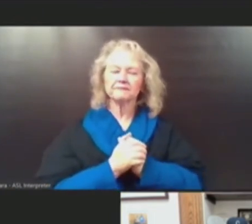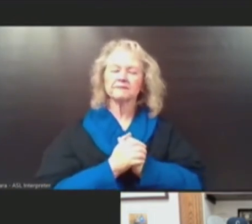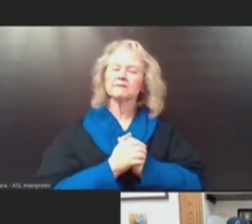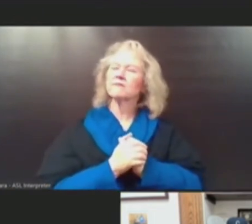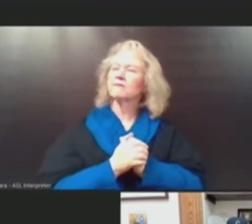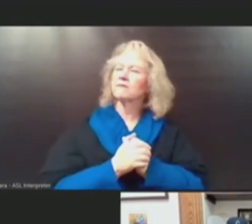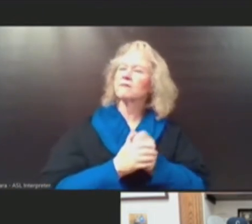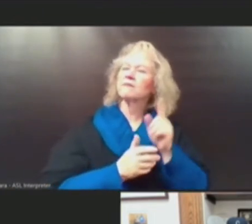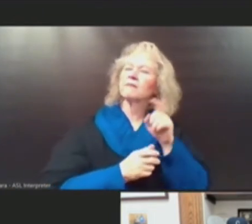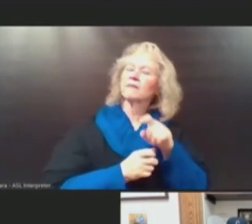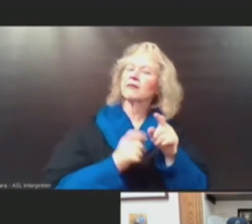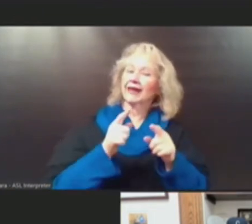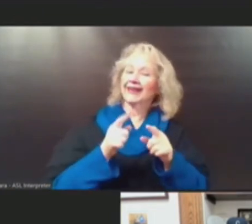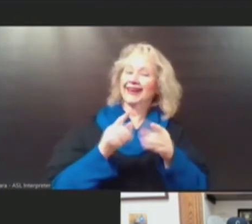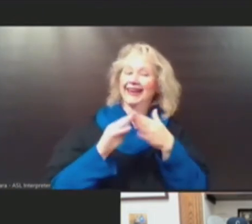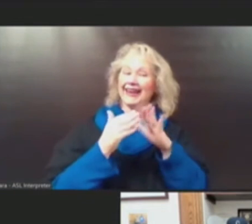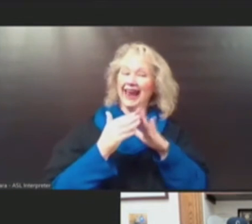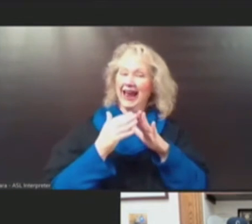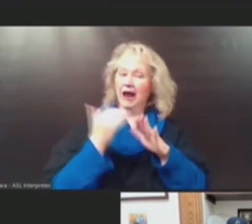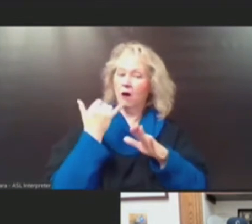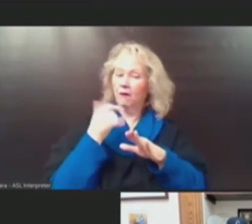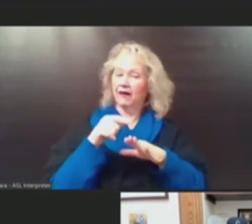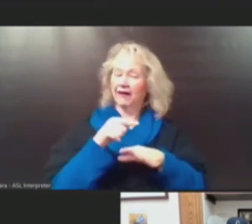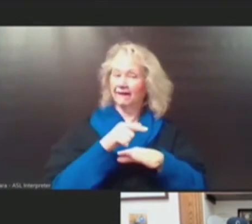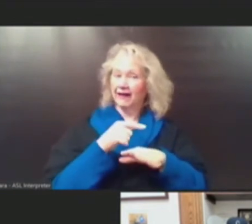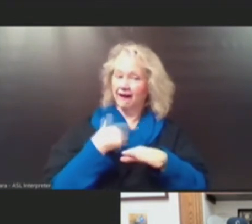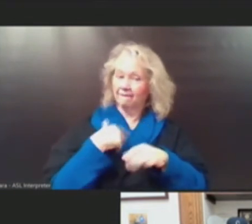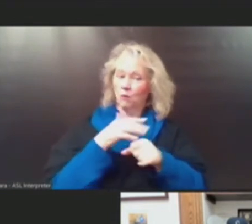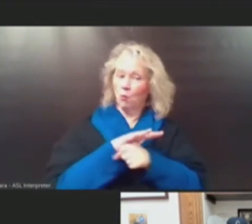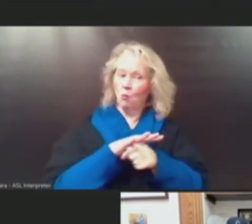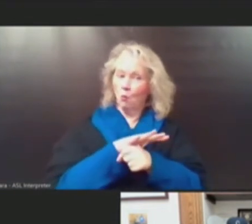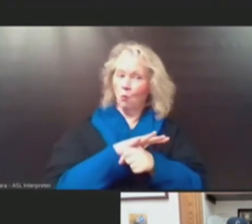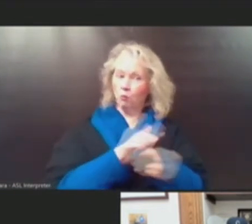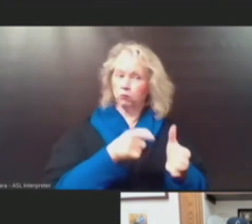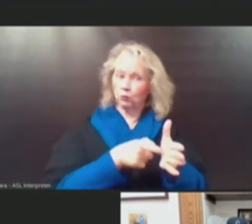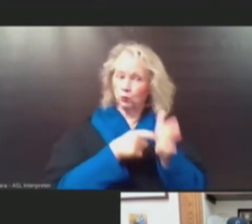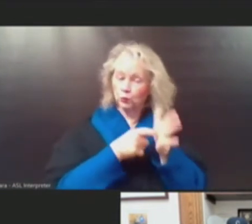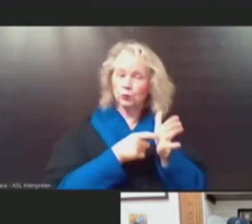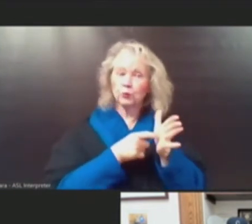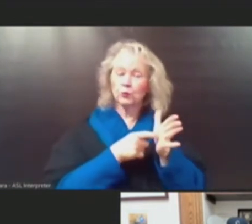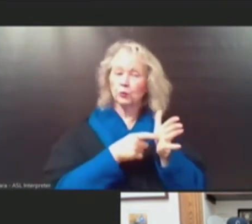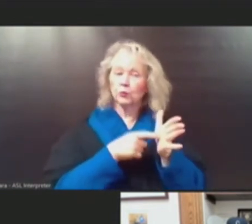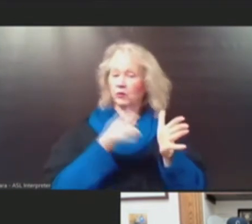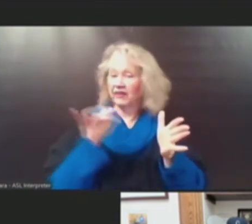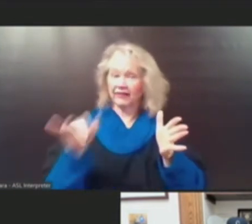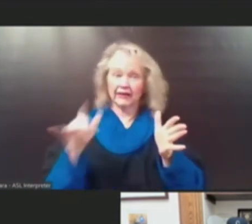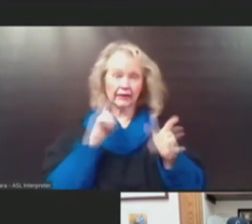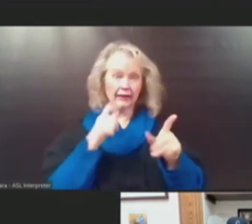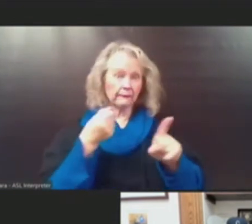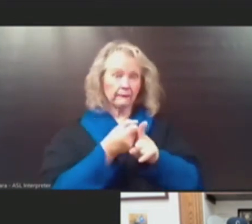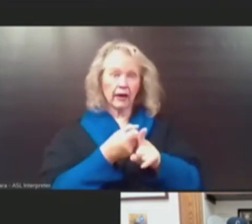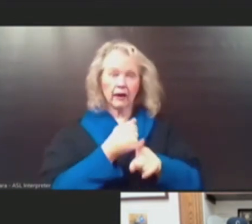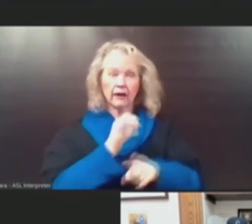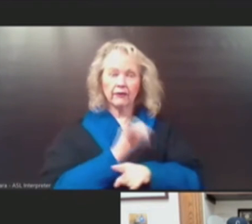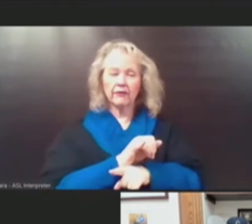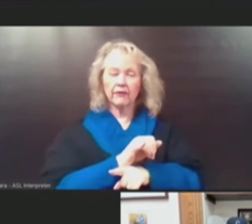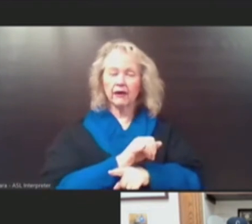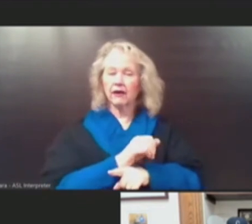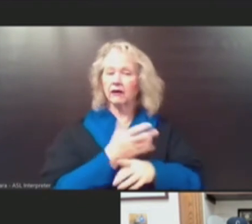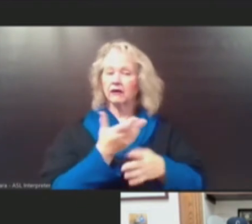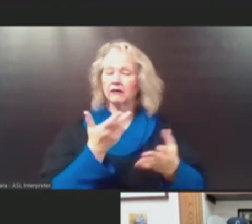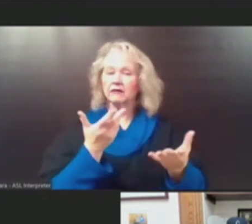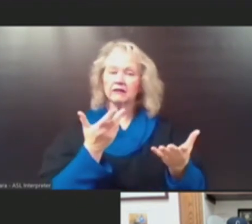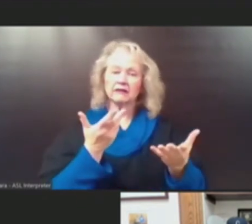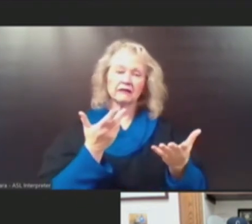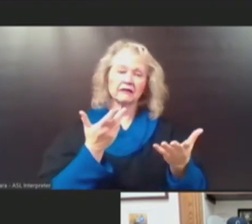Towns with local mandates in effect, will that affect this at all? So, you know, for towns